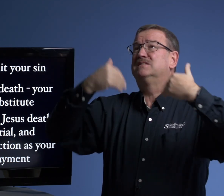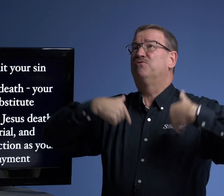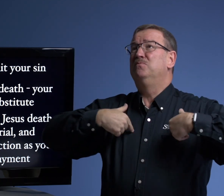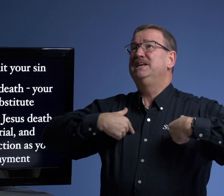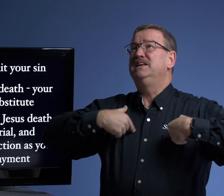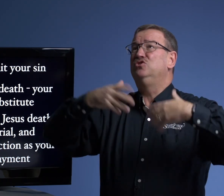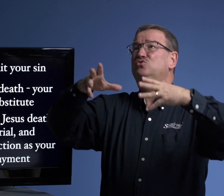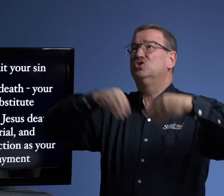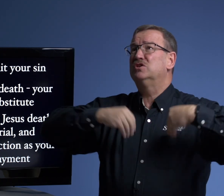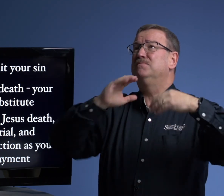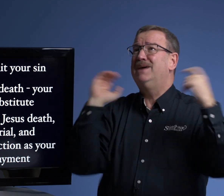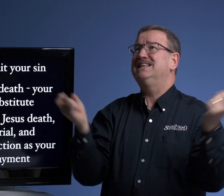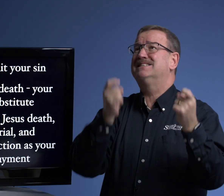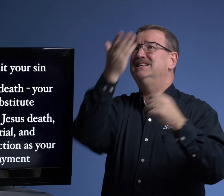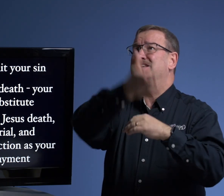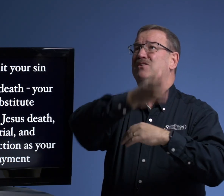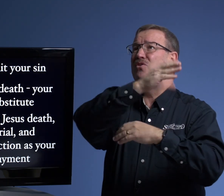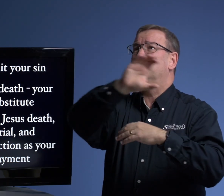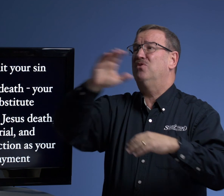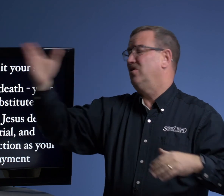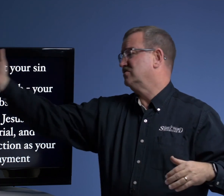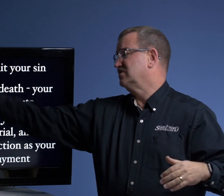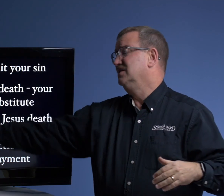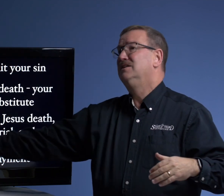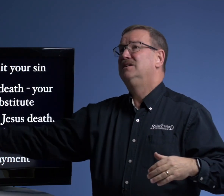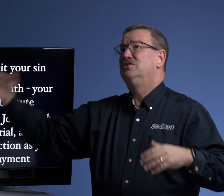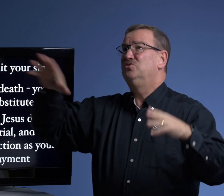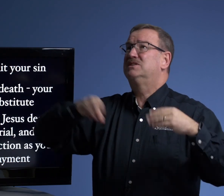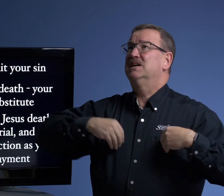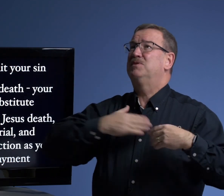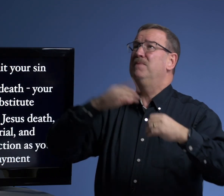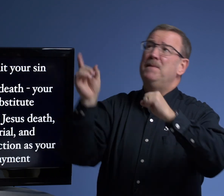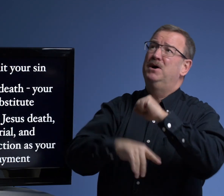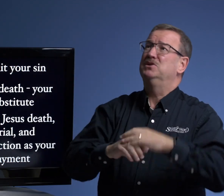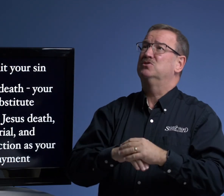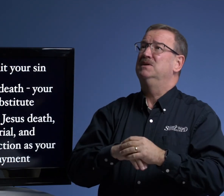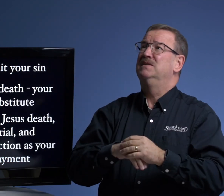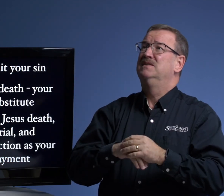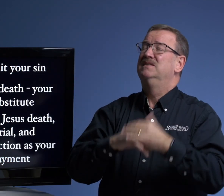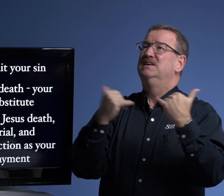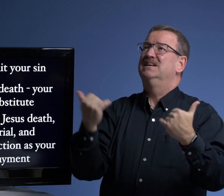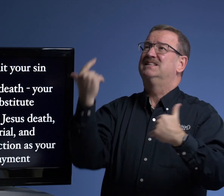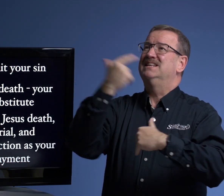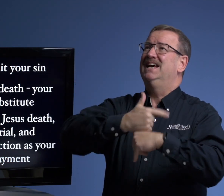for me. You took my sin there on the cross. You accepted my punishment. And today,